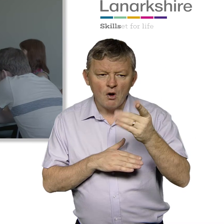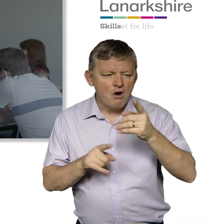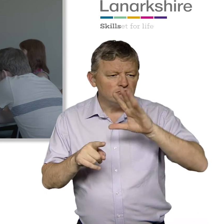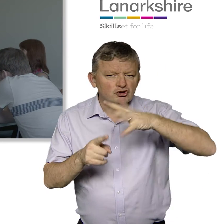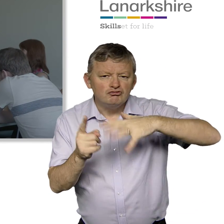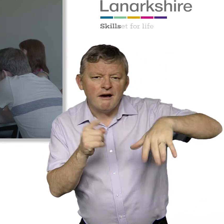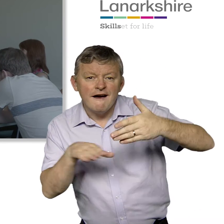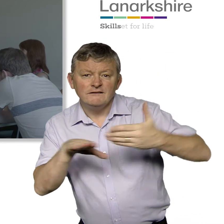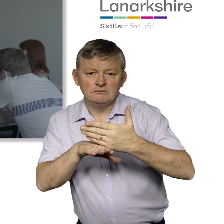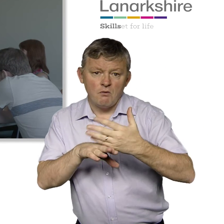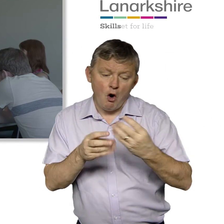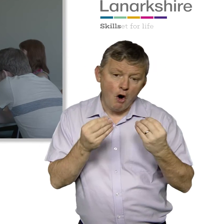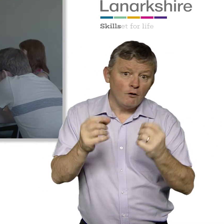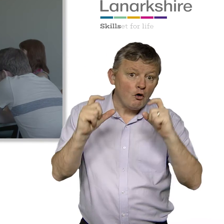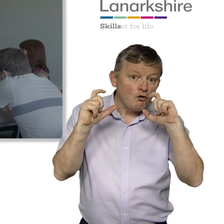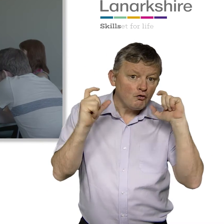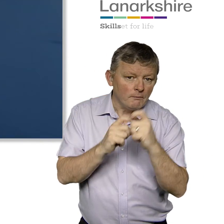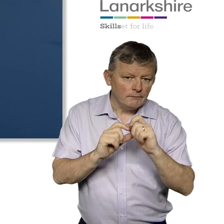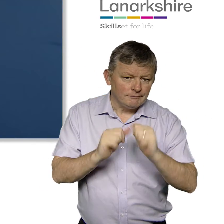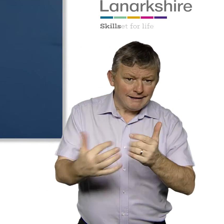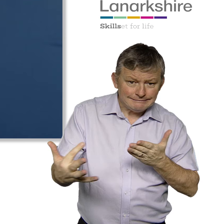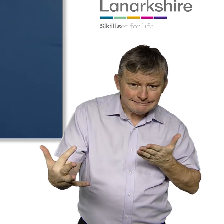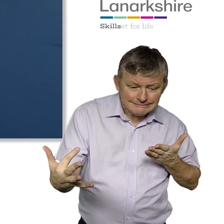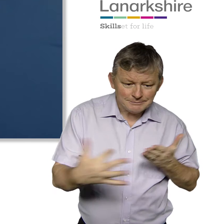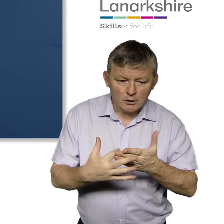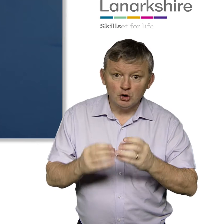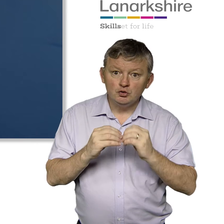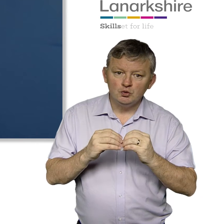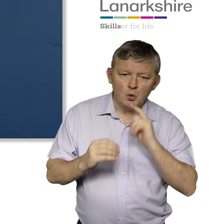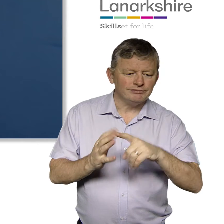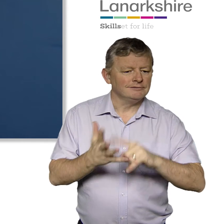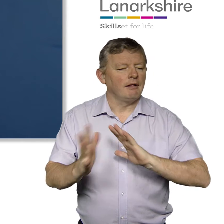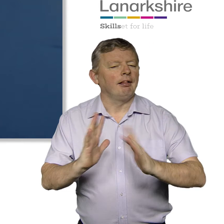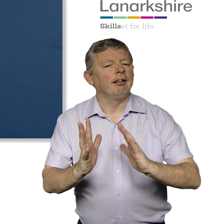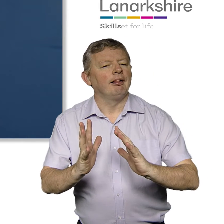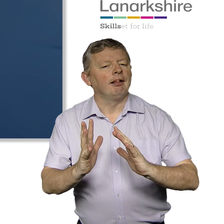recreational activities offered within the College are accessible to students who use BSL